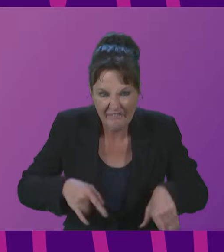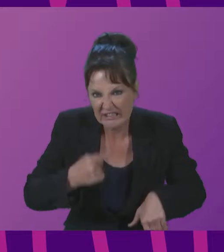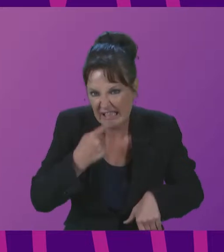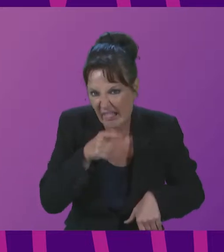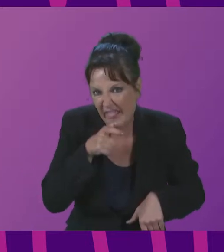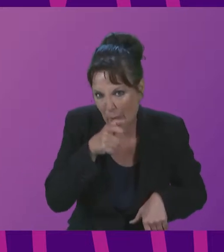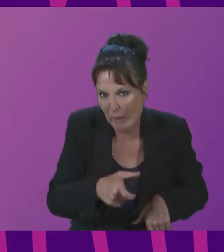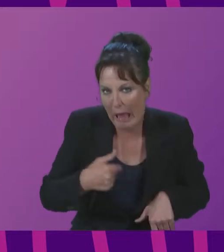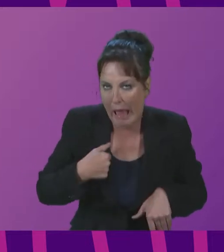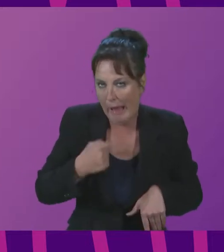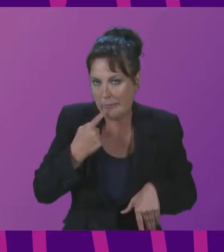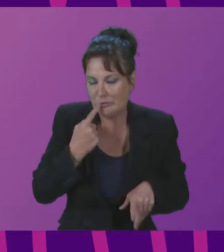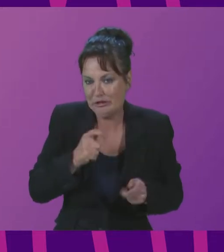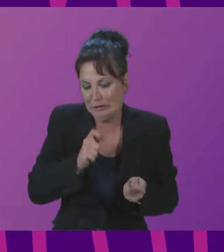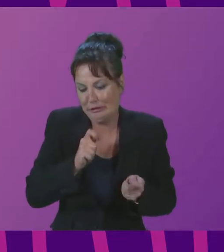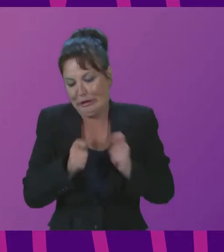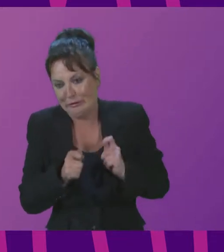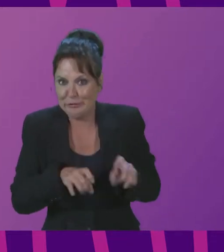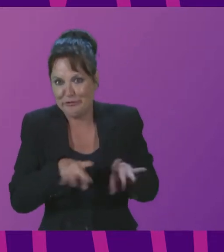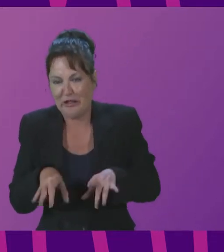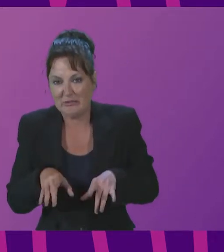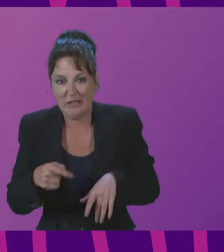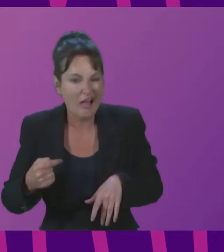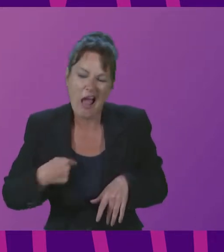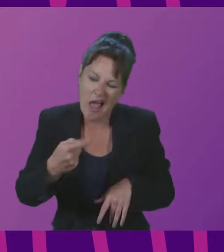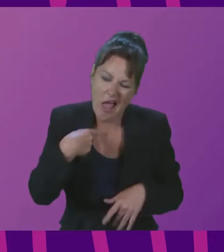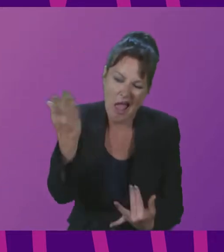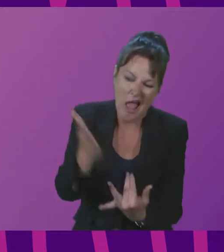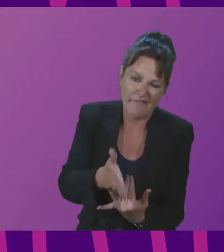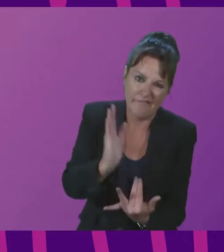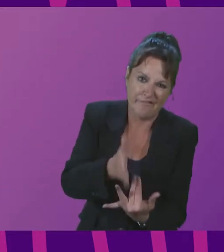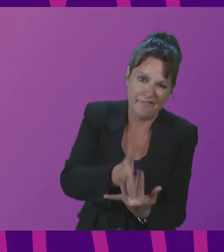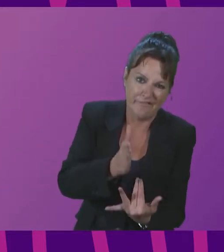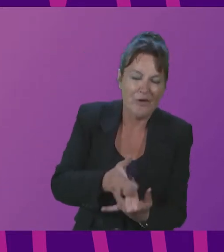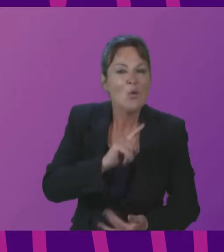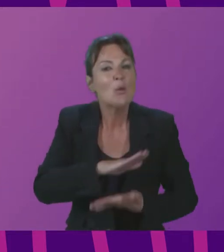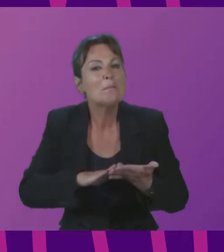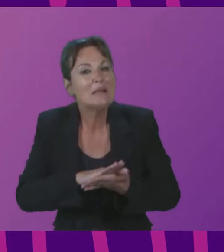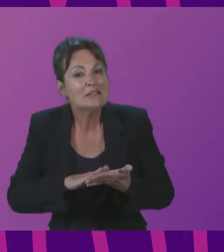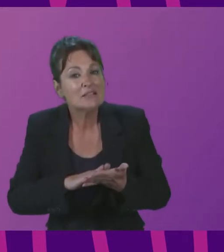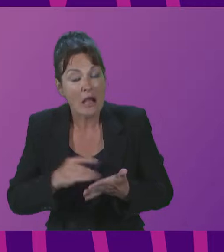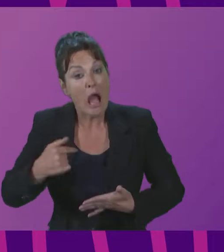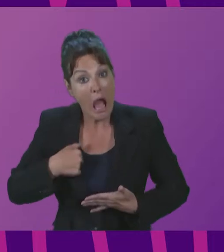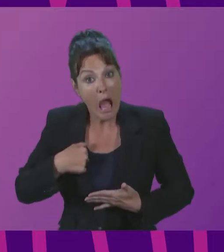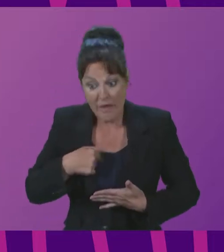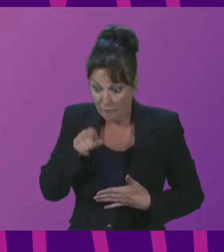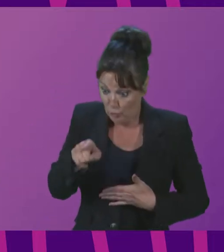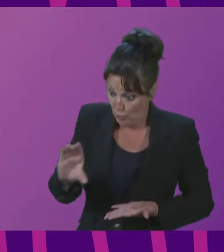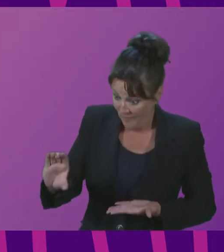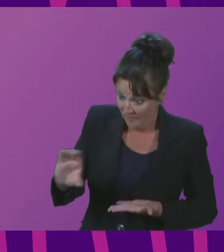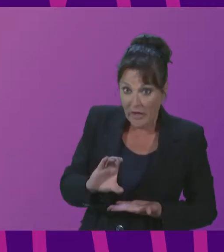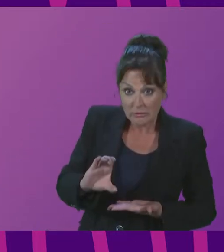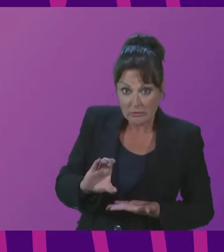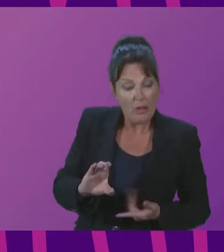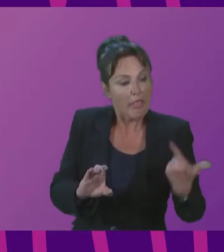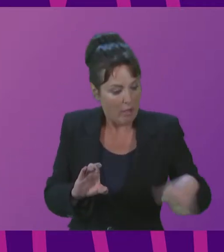this way I'm translating this into Australian he said I'll go your halves what he meant was I will make it possible for